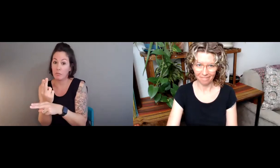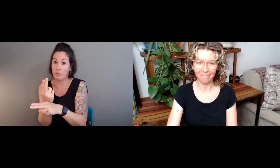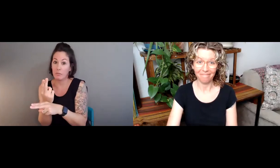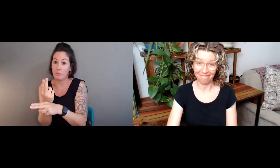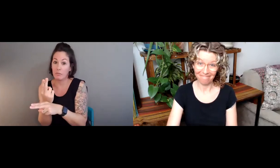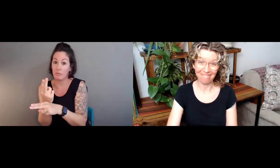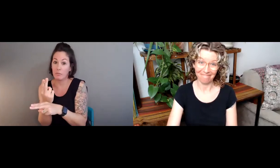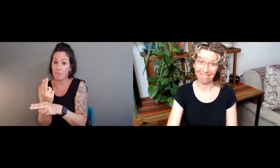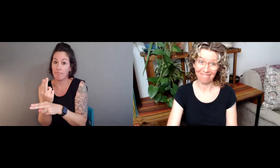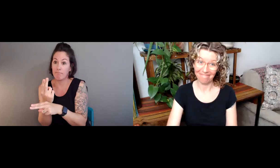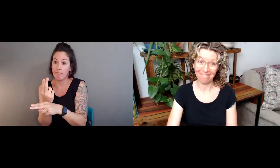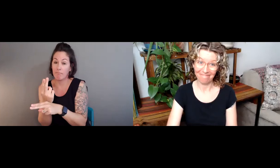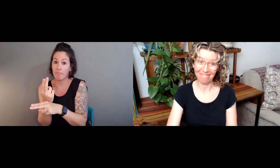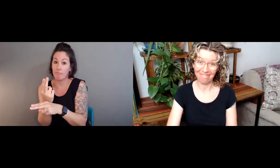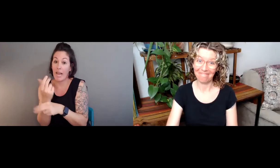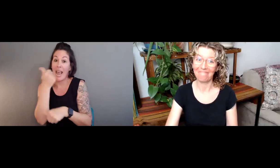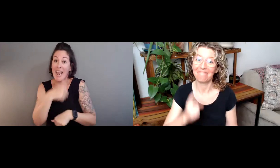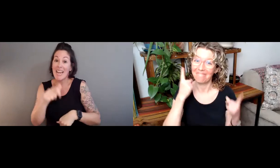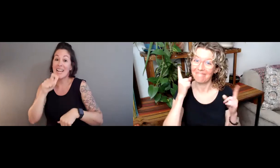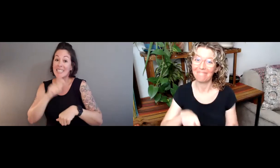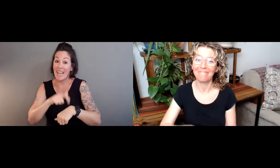Language is all about use.